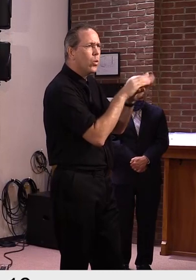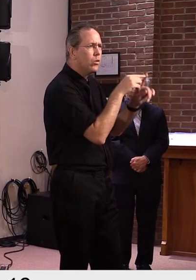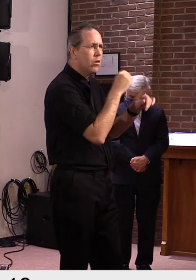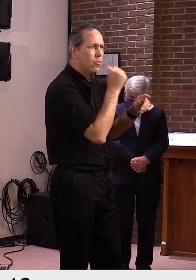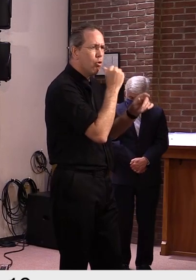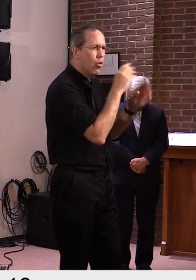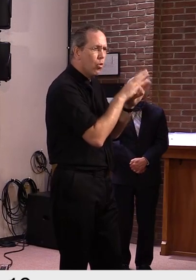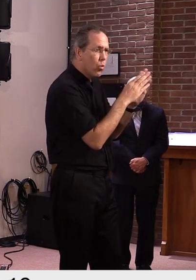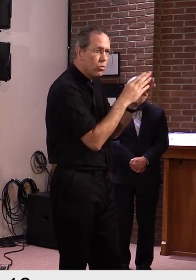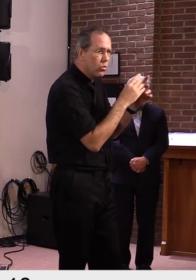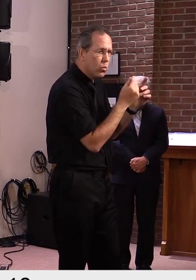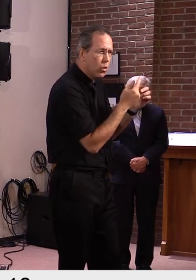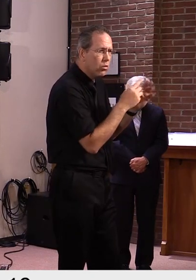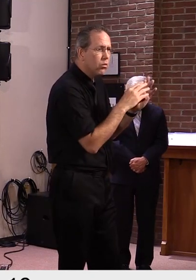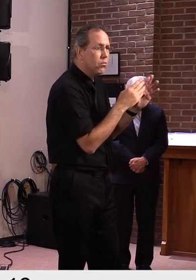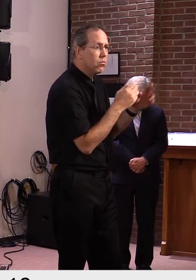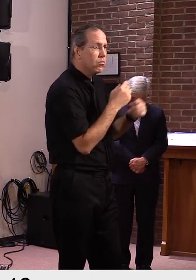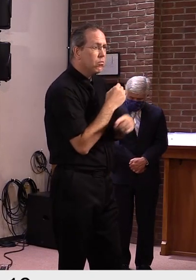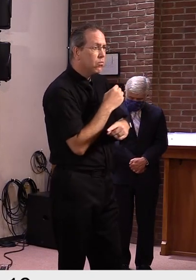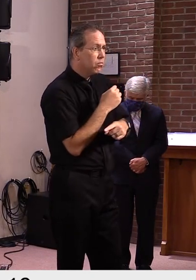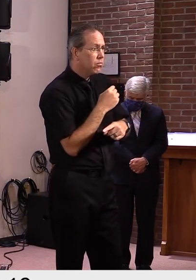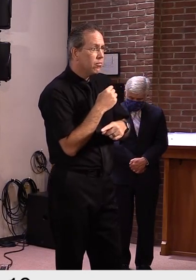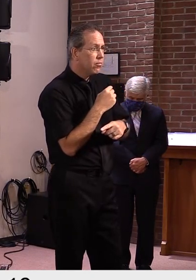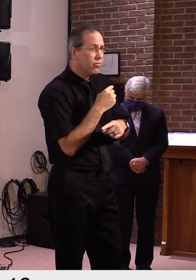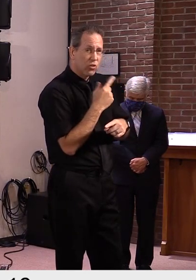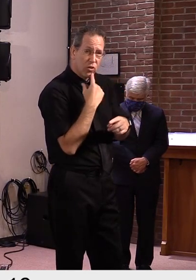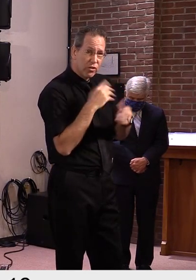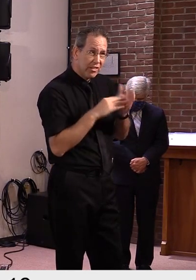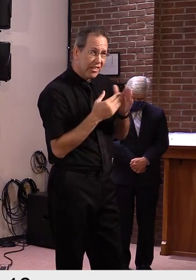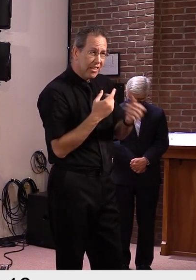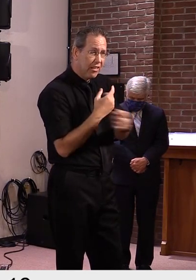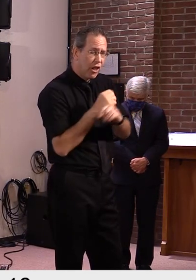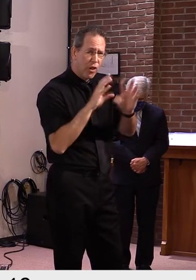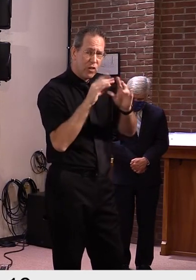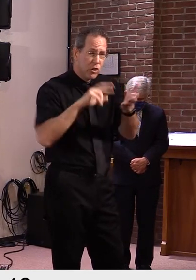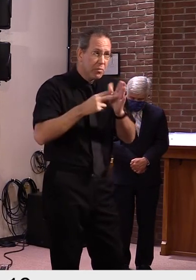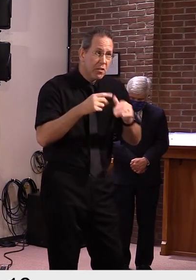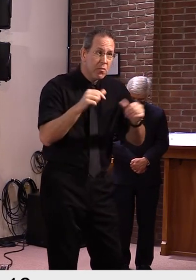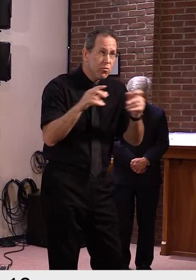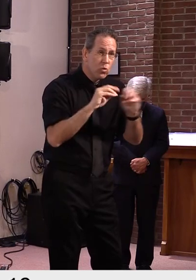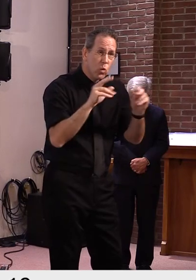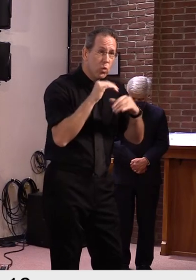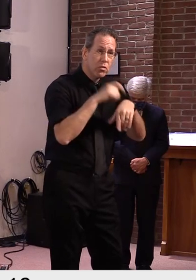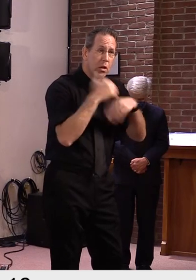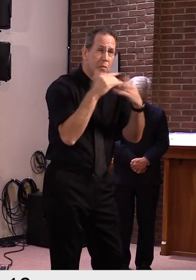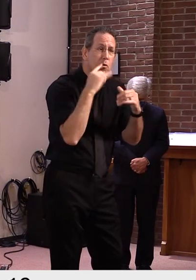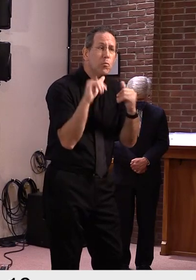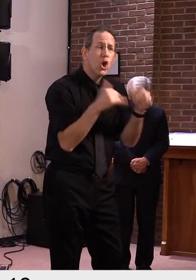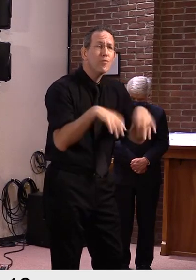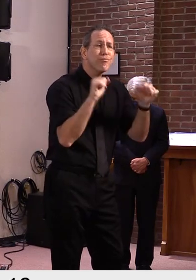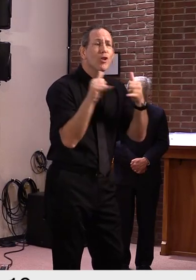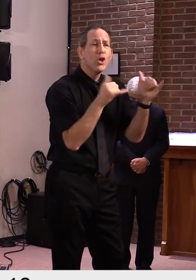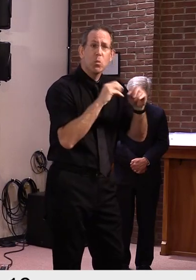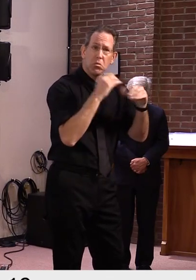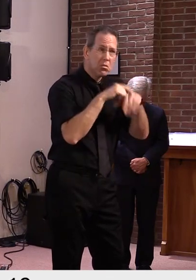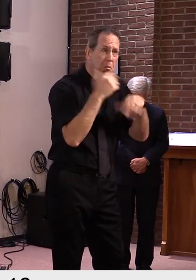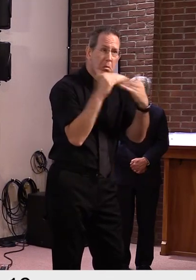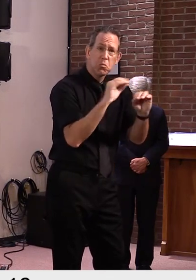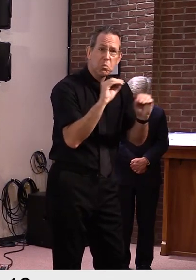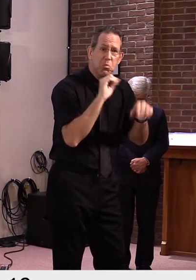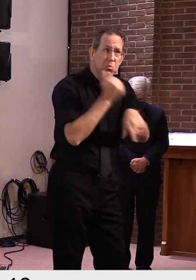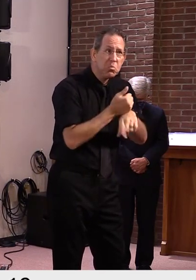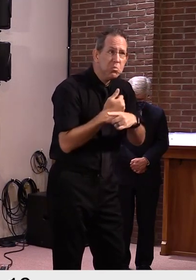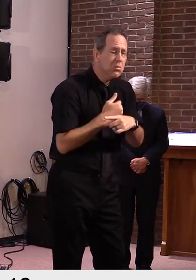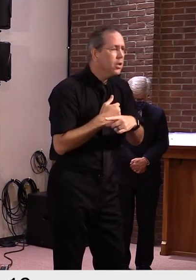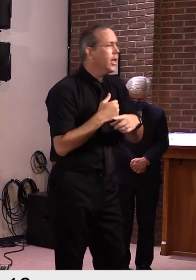Thanks. And also, um, I, I'm sorry if I didn't, if you answered this, and I didn't quite hear it, but, um, I couldn't tell